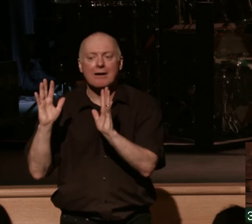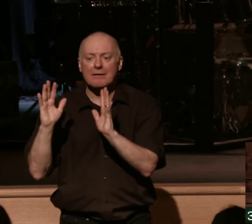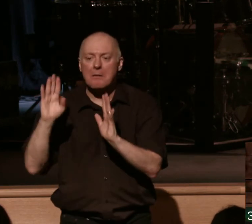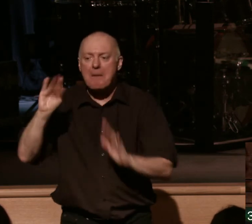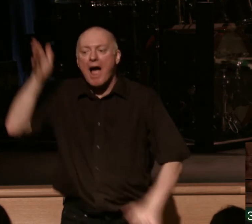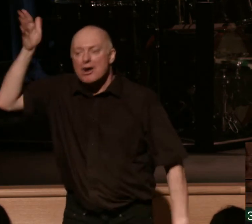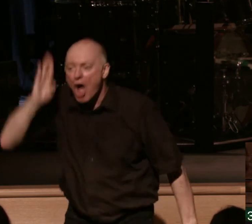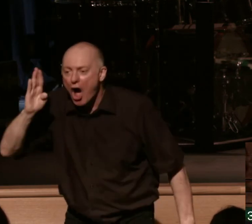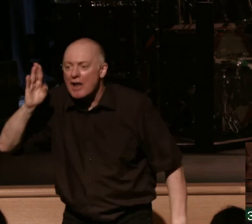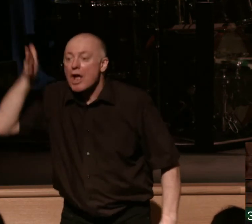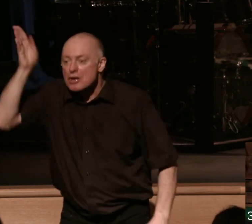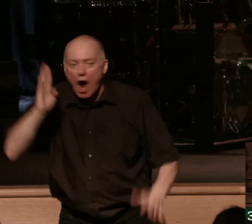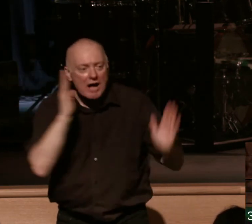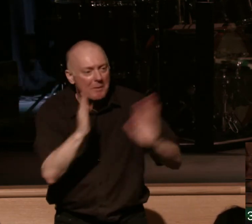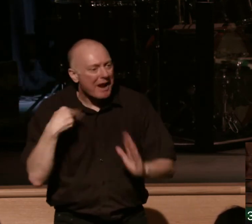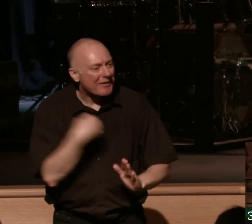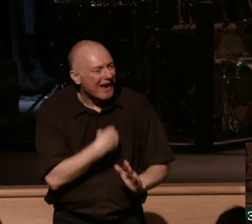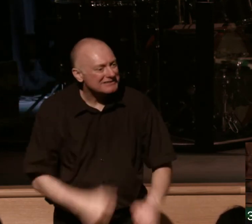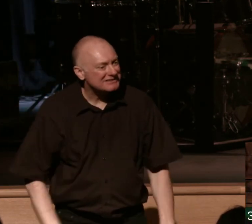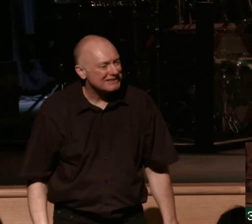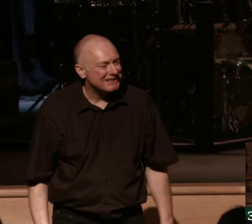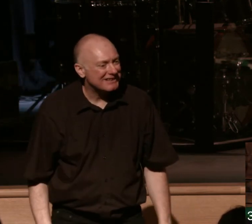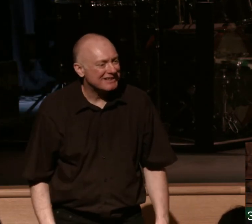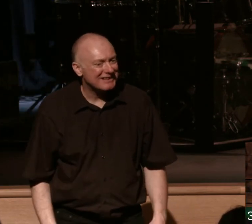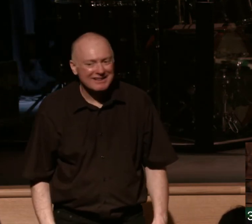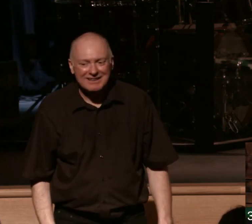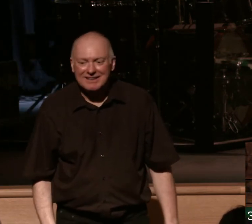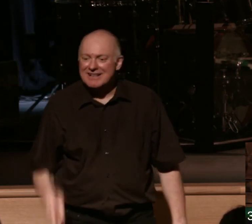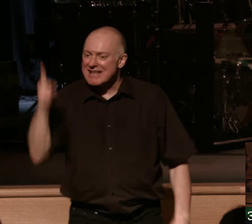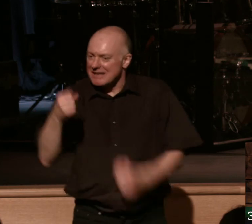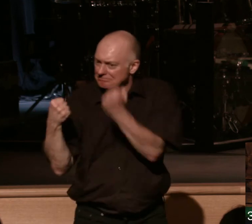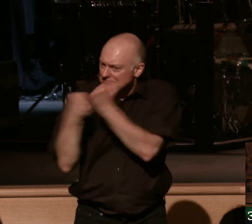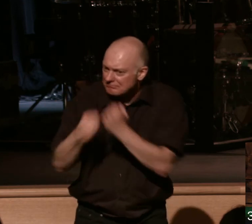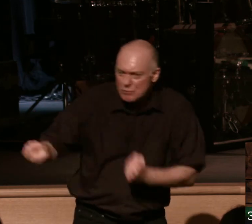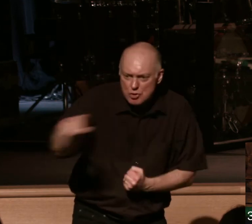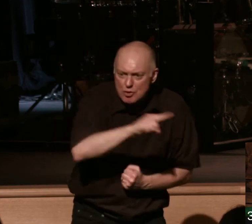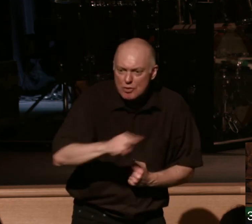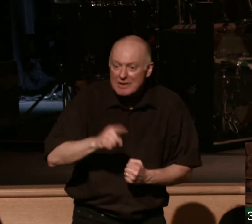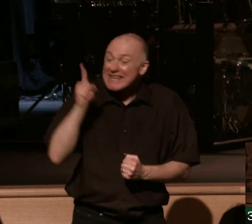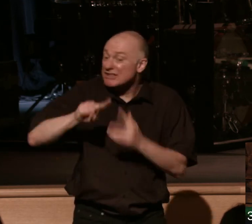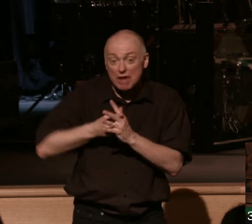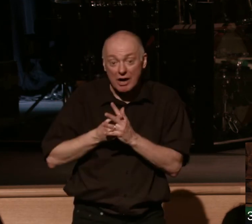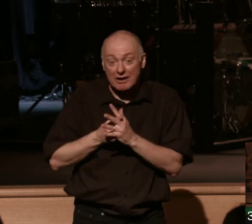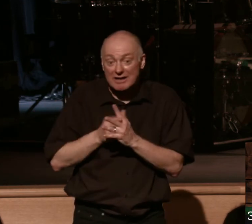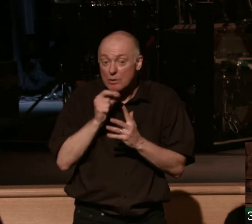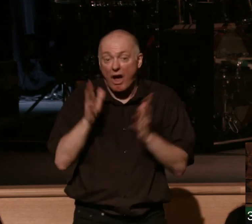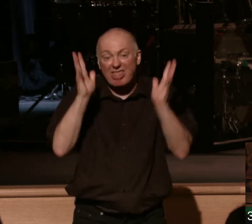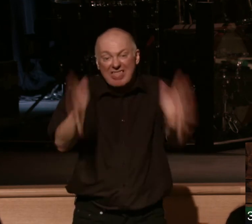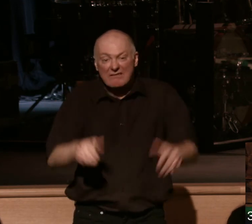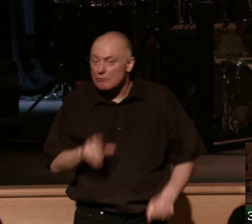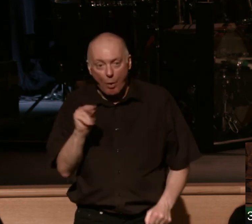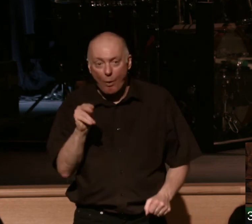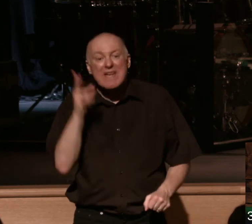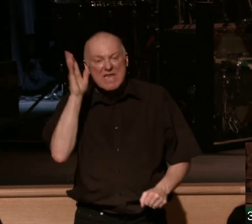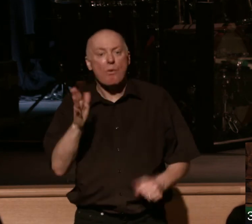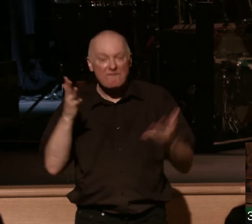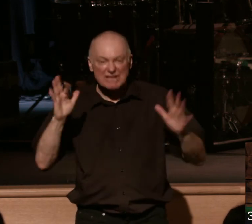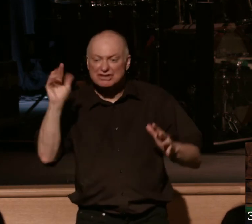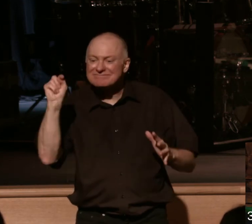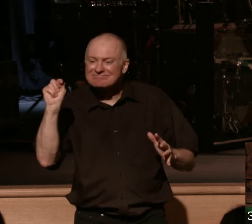God is doing it he's got your back loved ones what he starts he will finish and then he says who